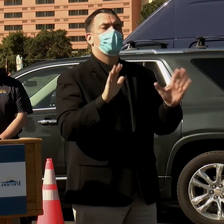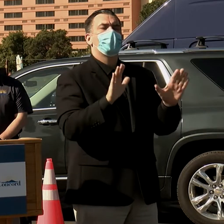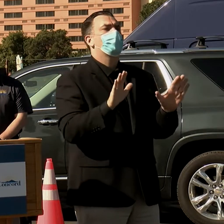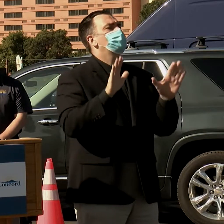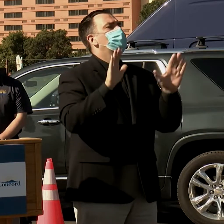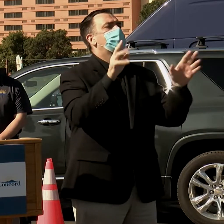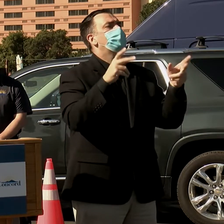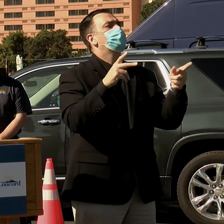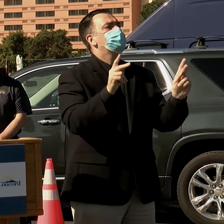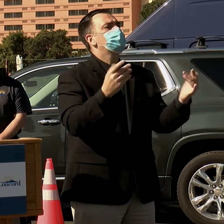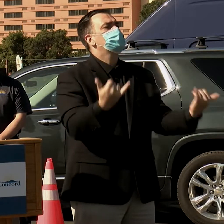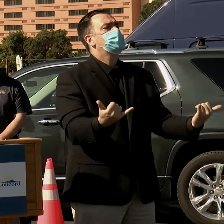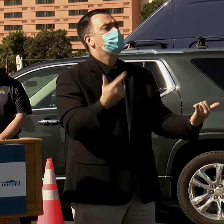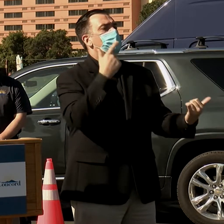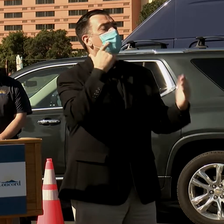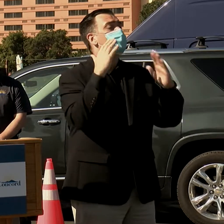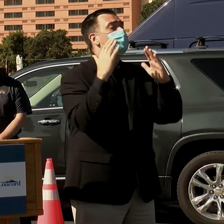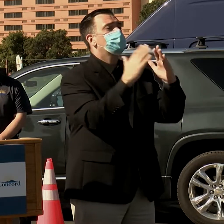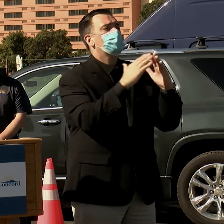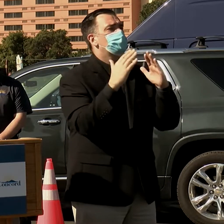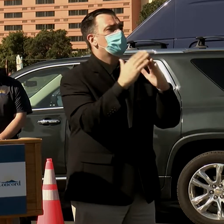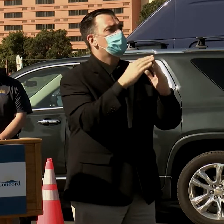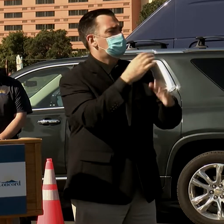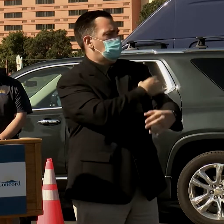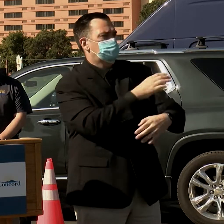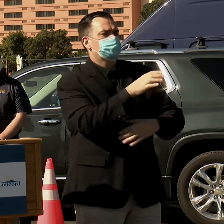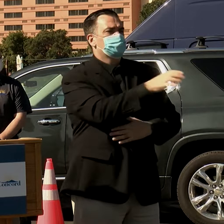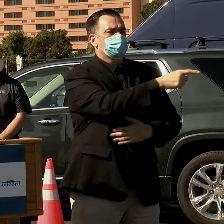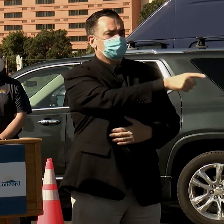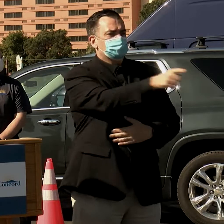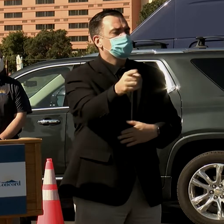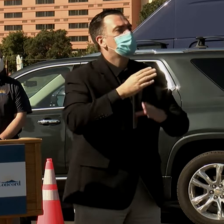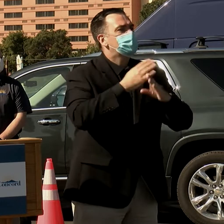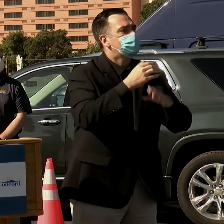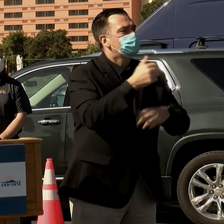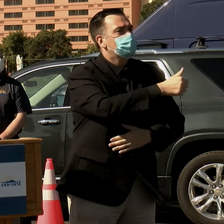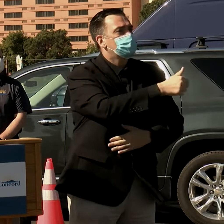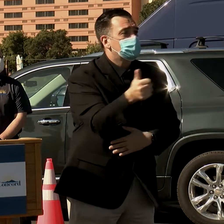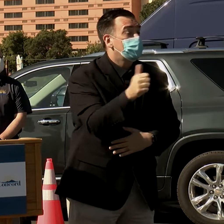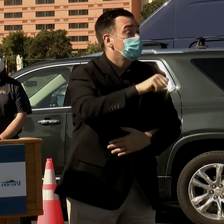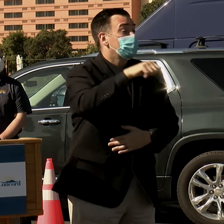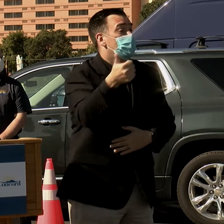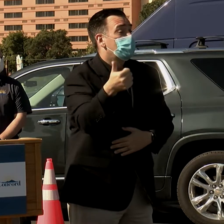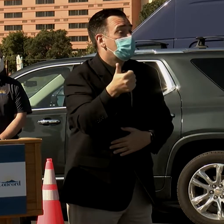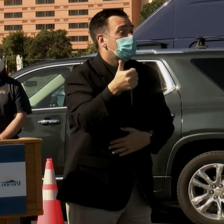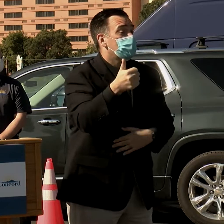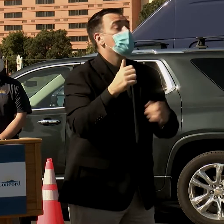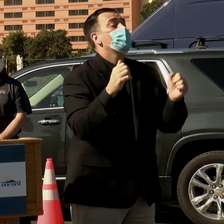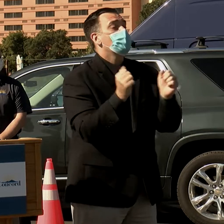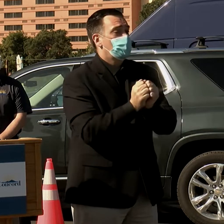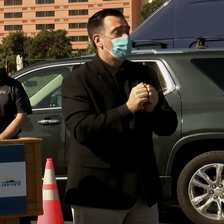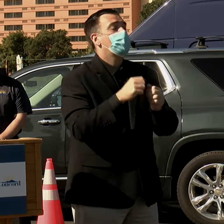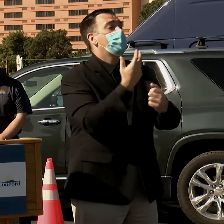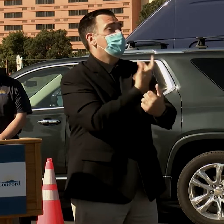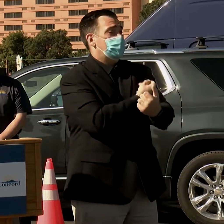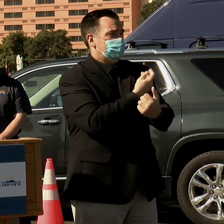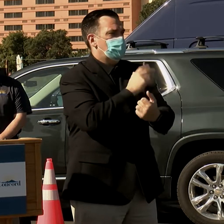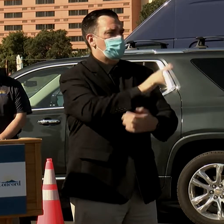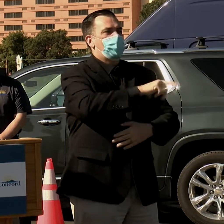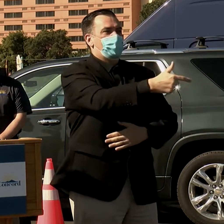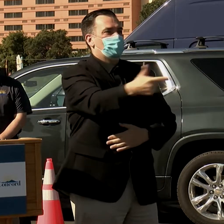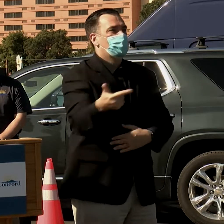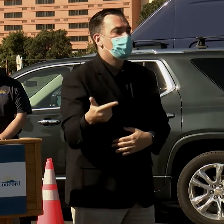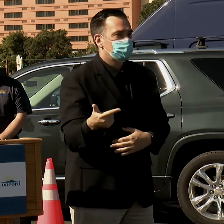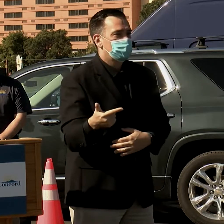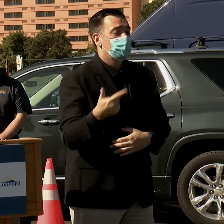opportunity for our community to be empowered and to protect themselves and others by getting vaccinated when it's their turn.